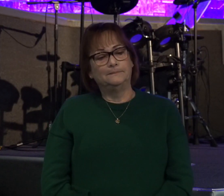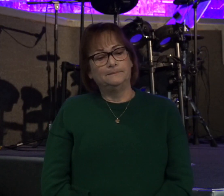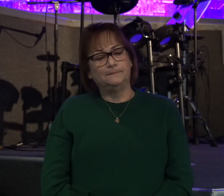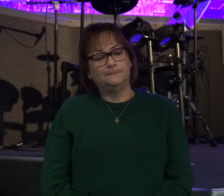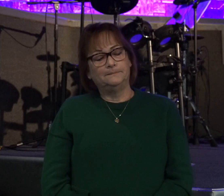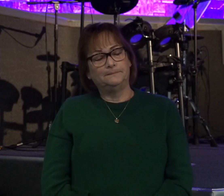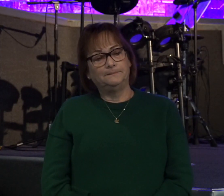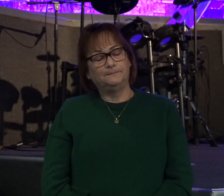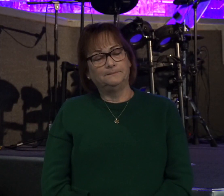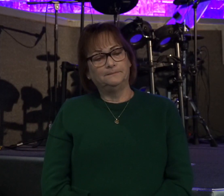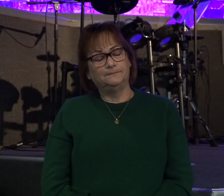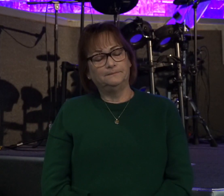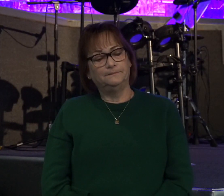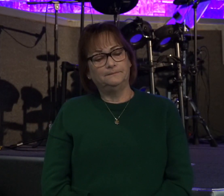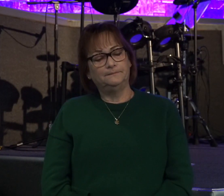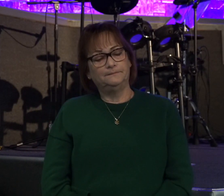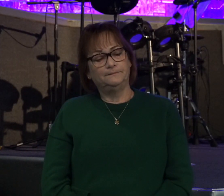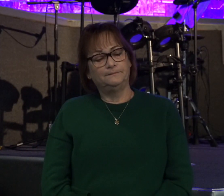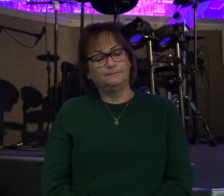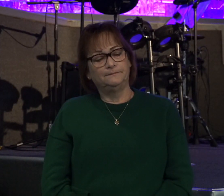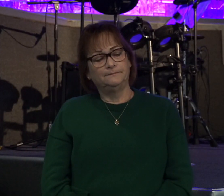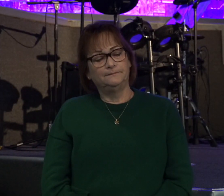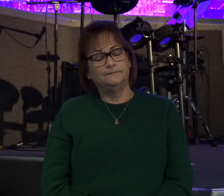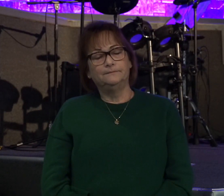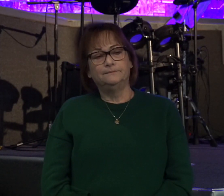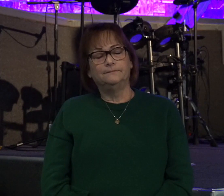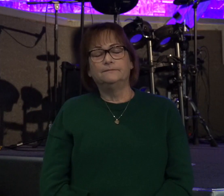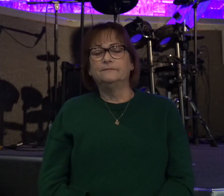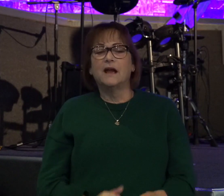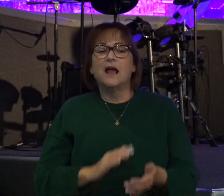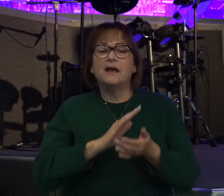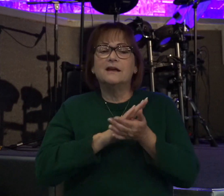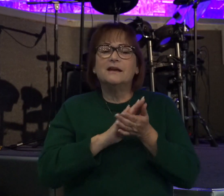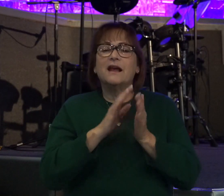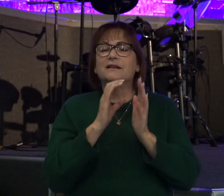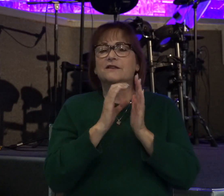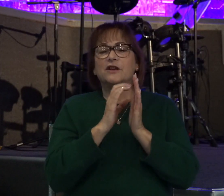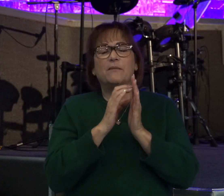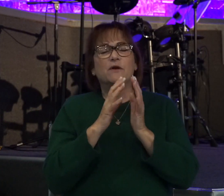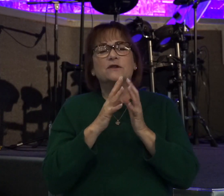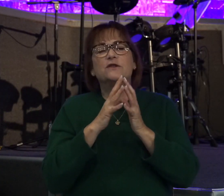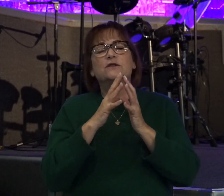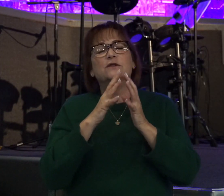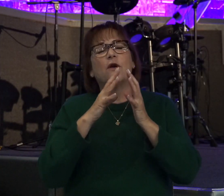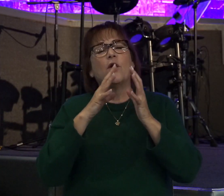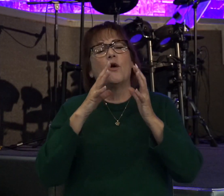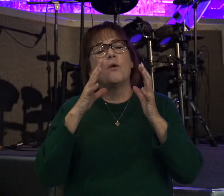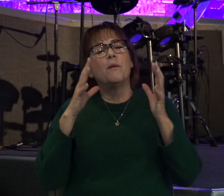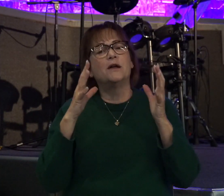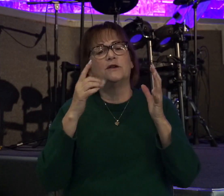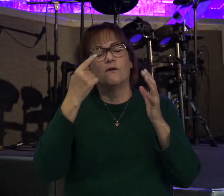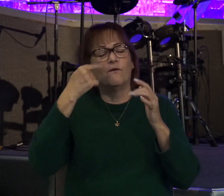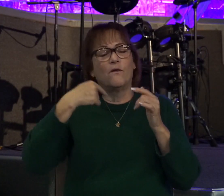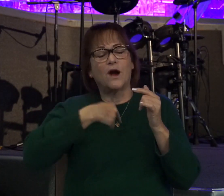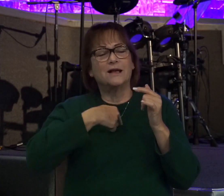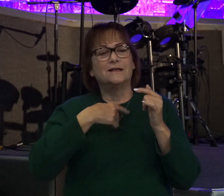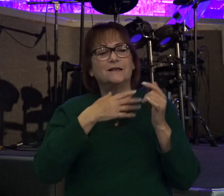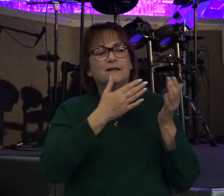And so just a really neat chapter, guys, with so much for us to take home and